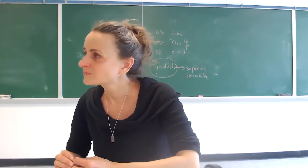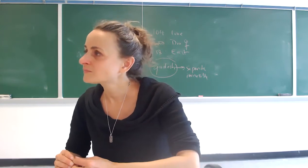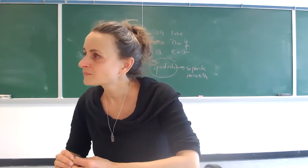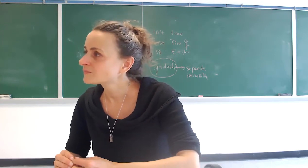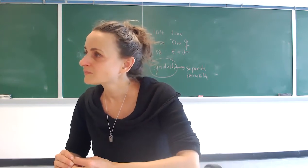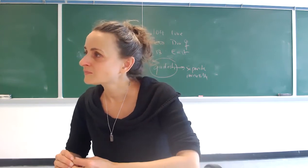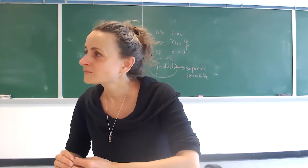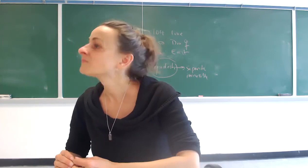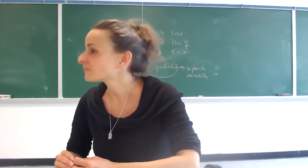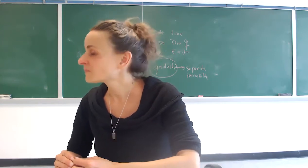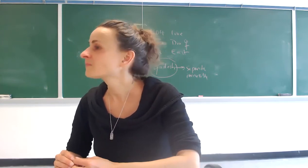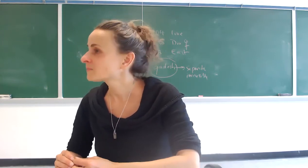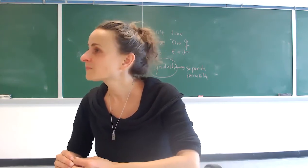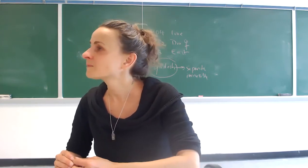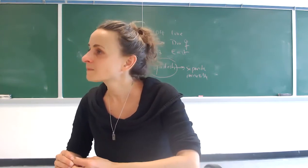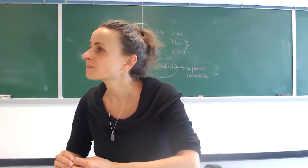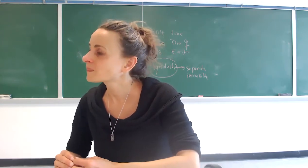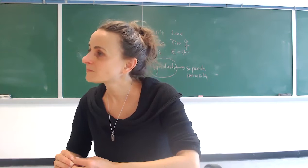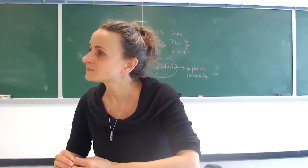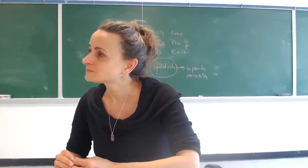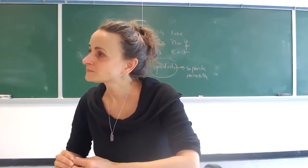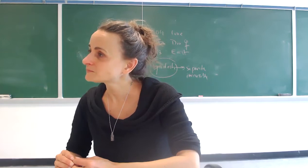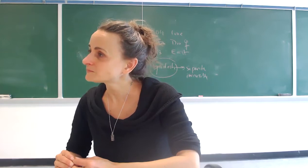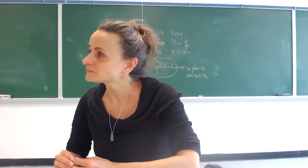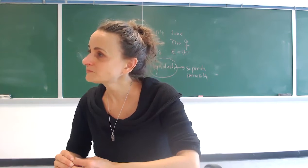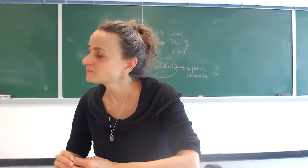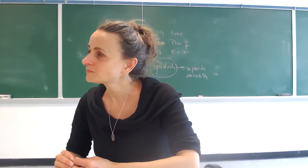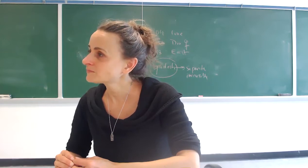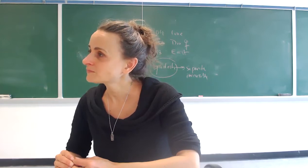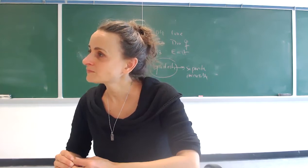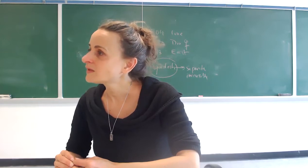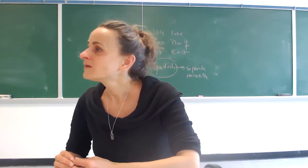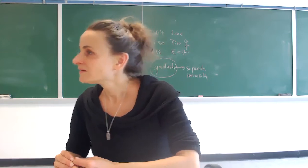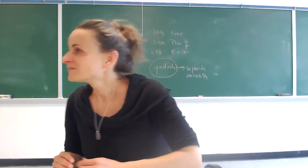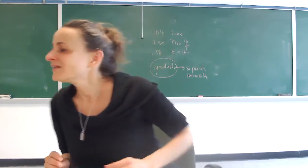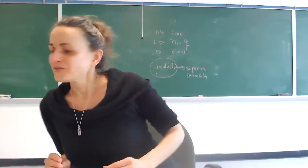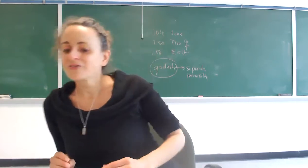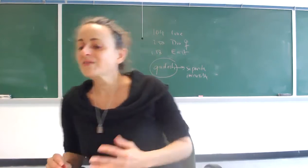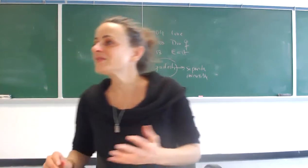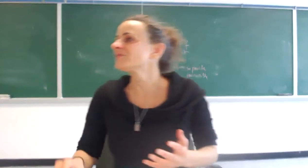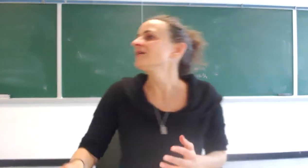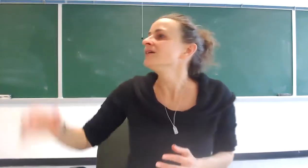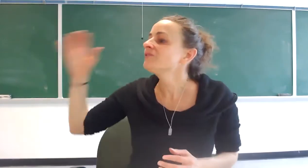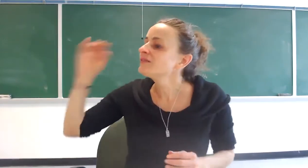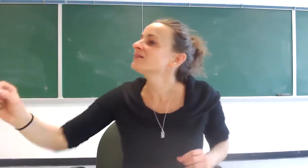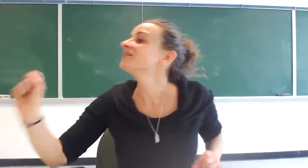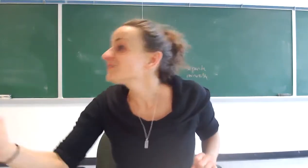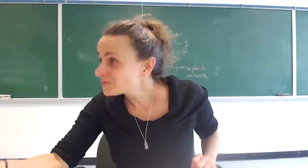what happens so same thing right even they kill you